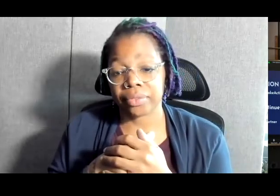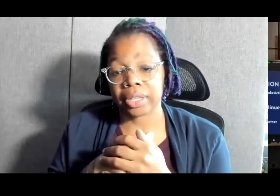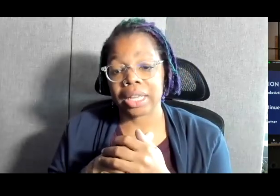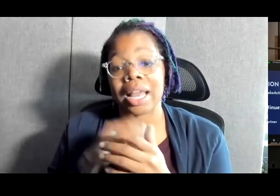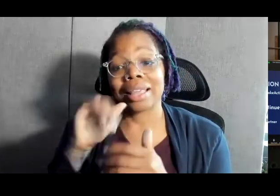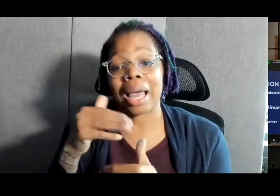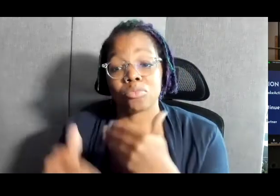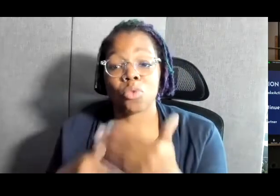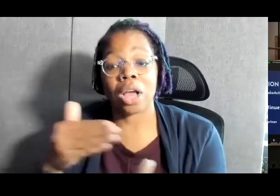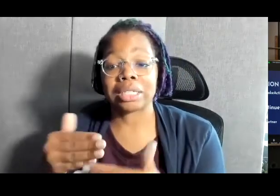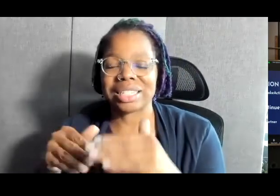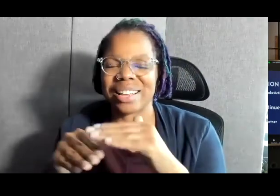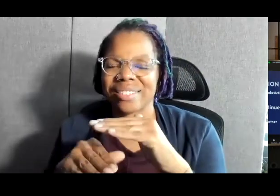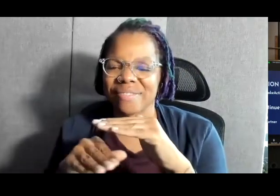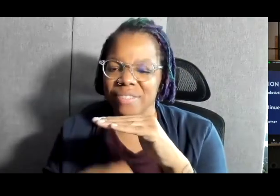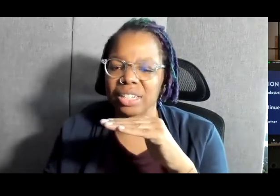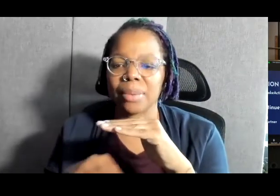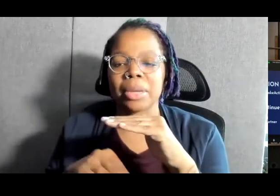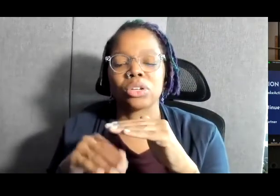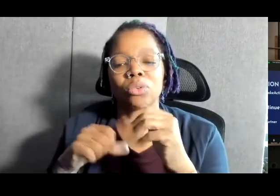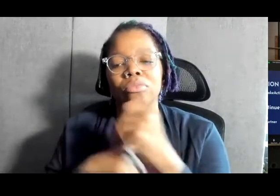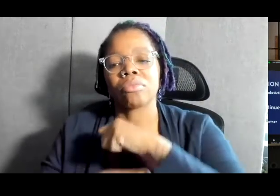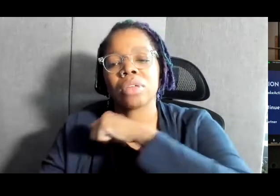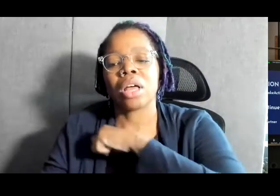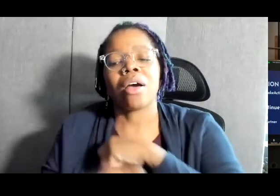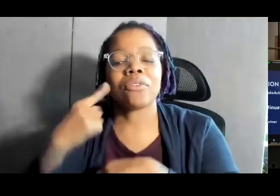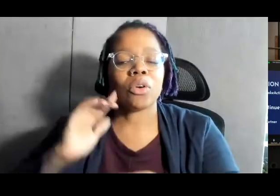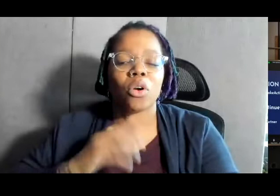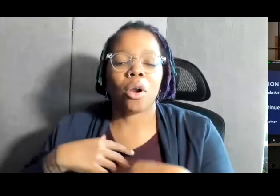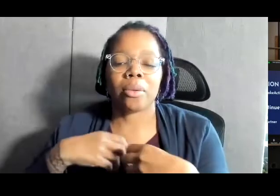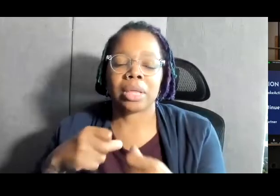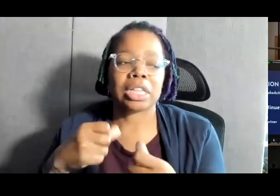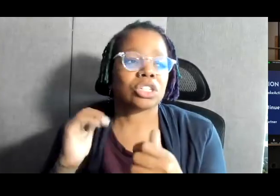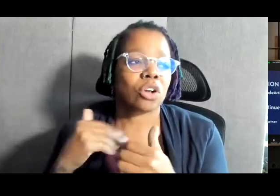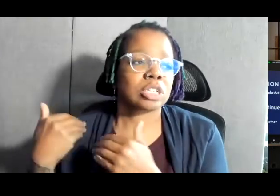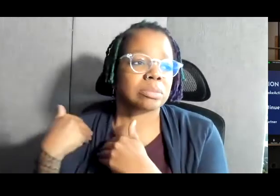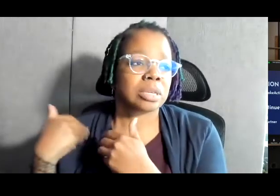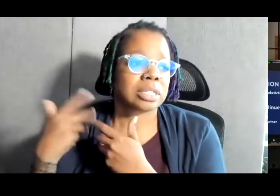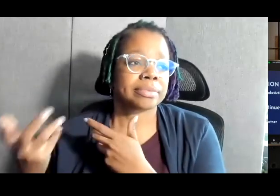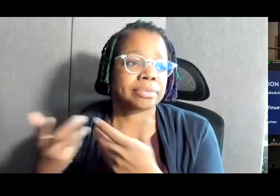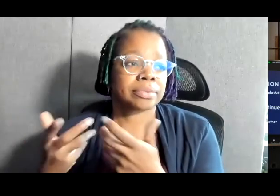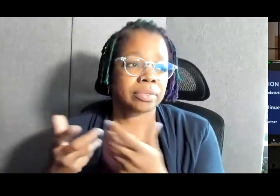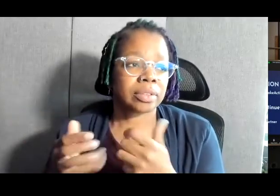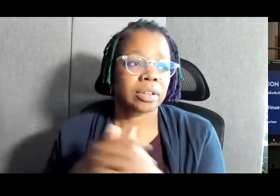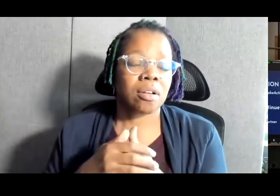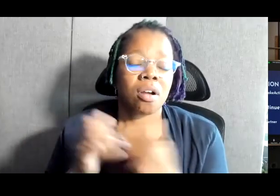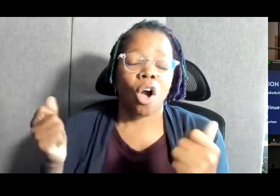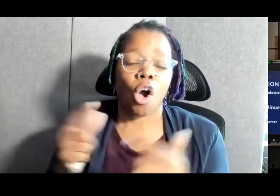process is fundamental to our well-being, and it's our responsibility to engage in it, all aspects of it, holistically.